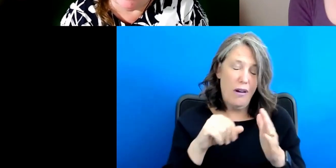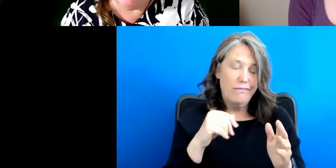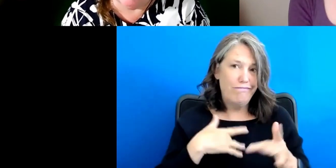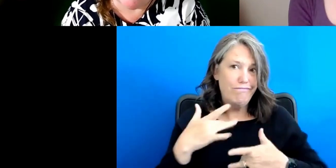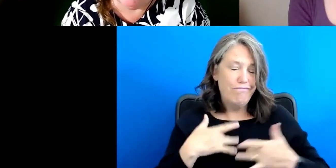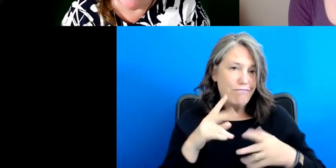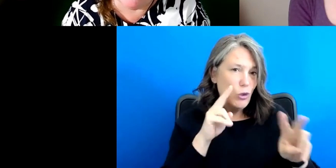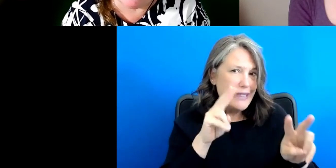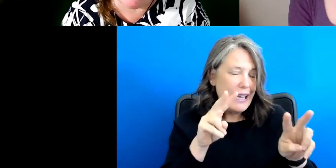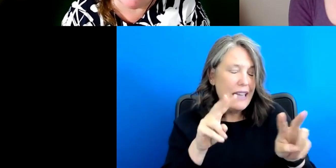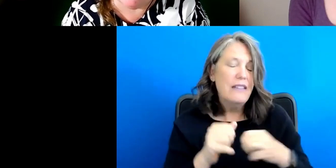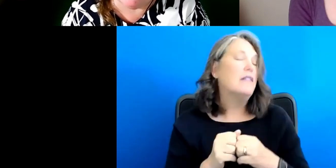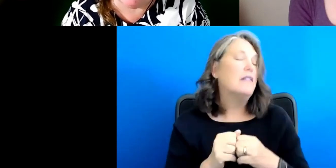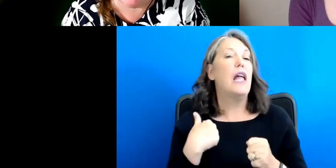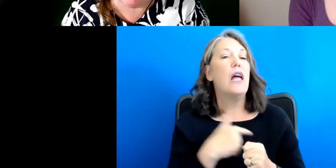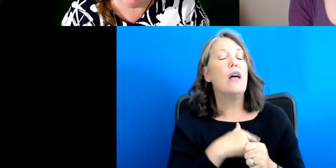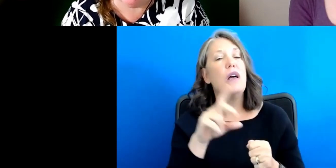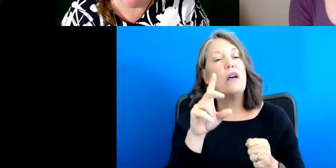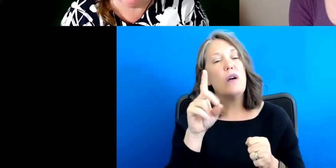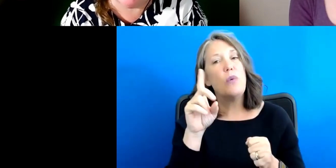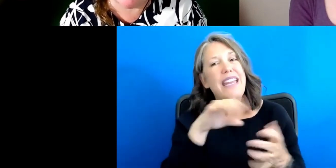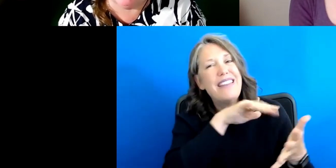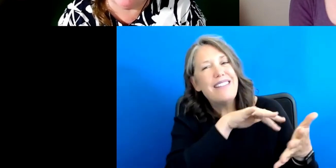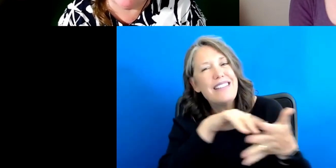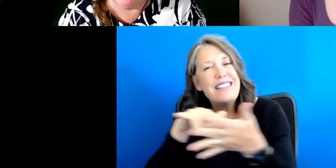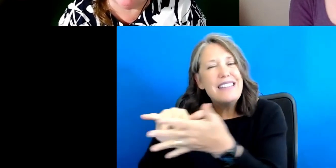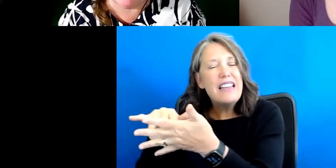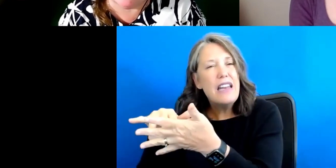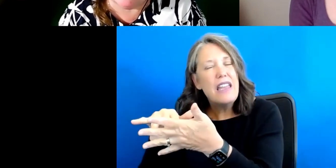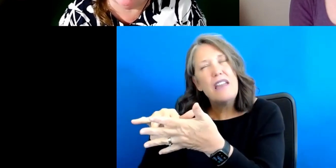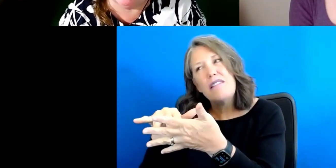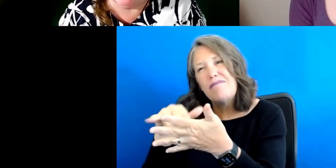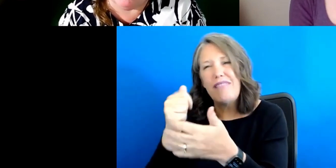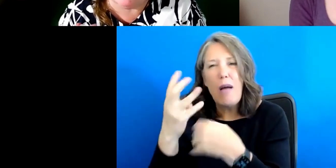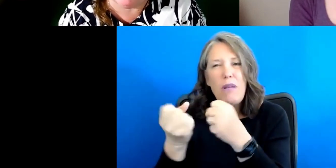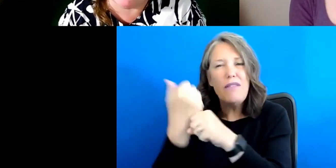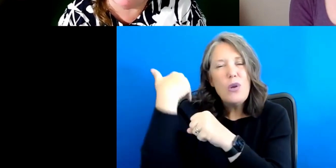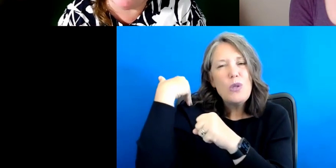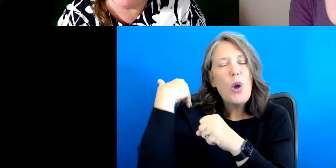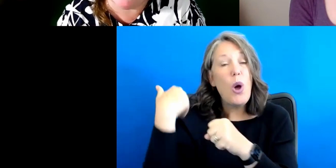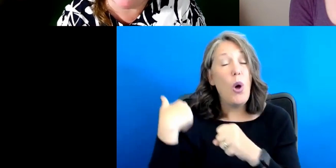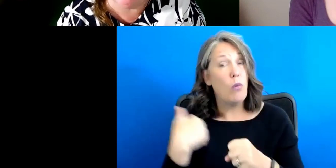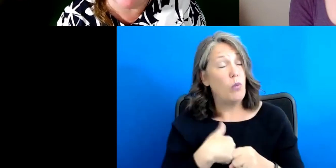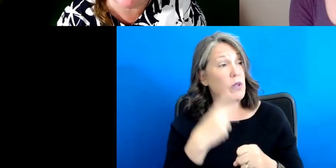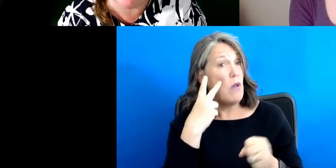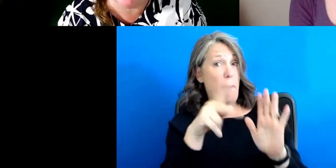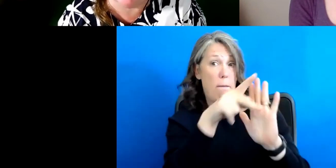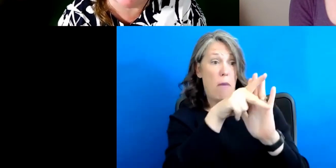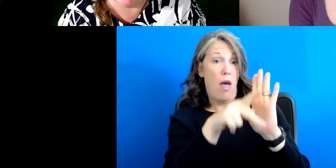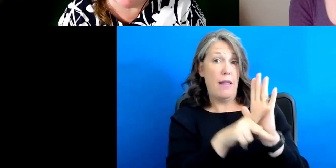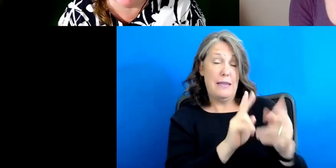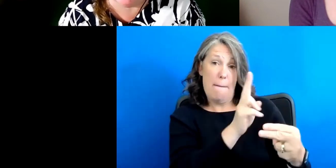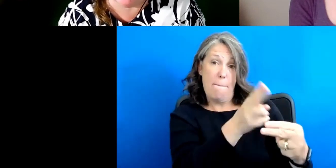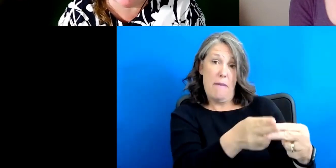Um, we conducted a study a few years ago and we found that although the policy is mentioned in USAID